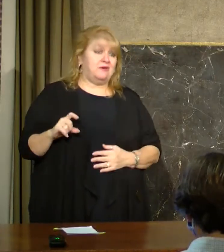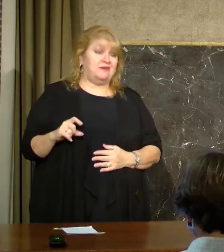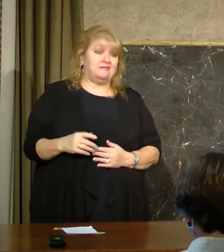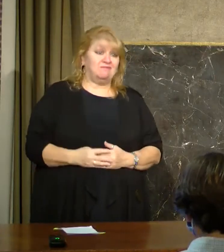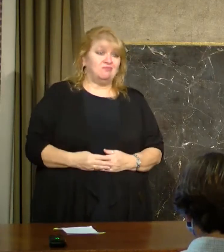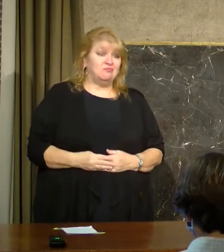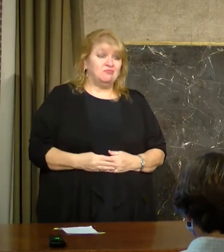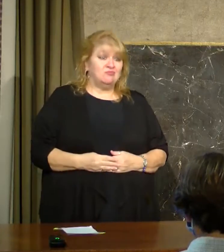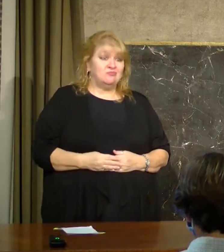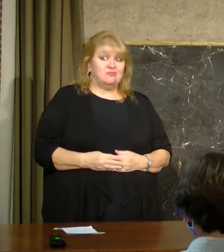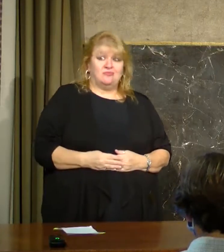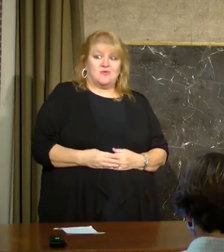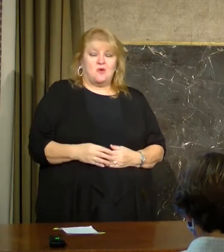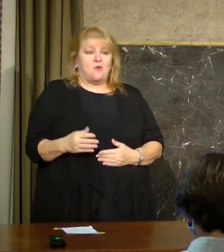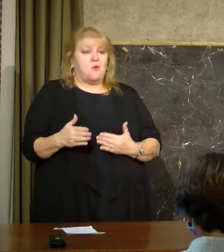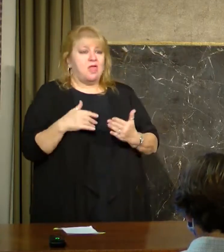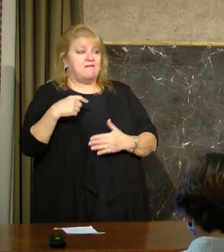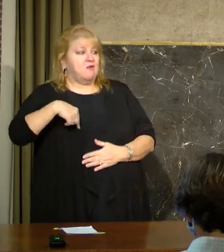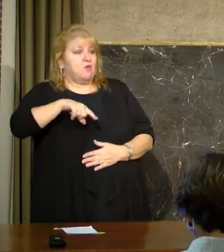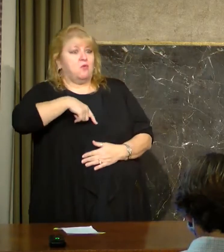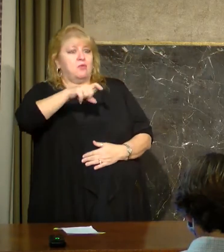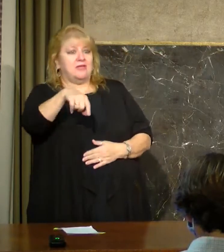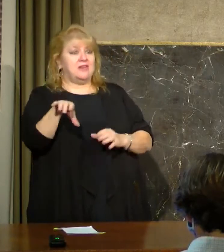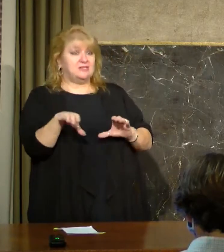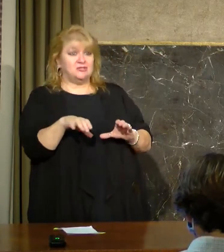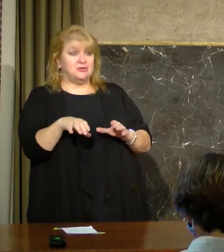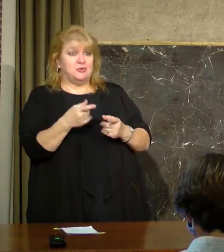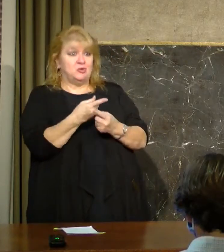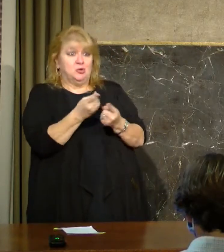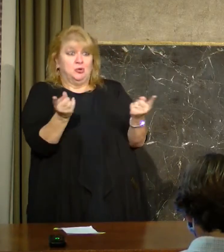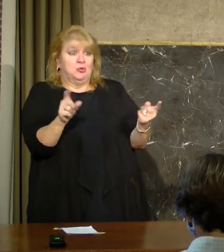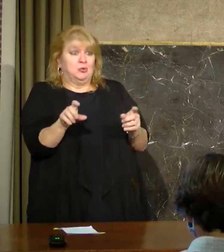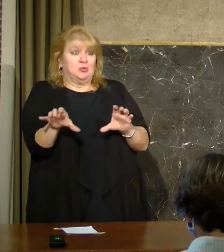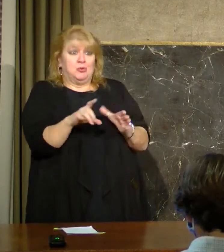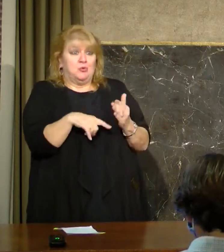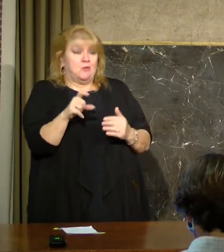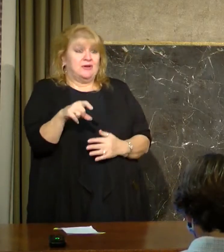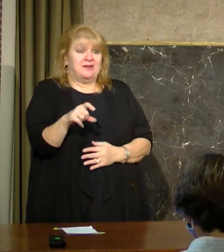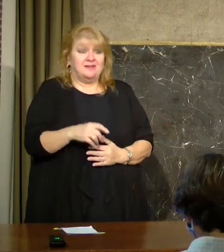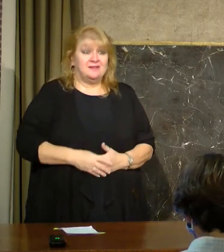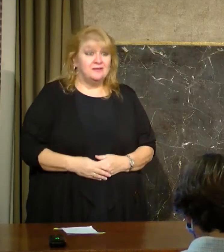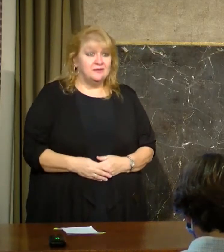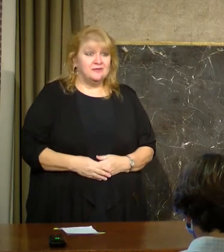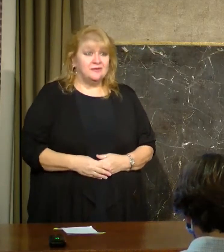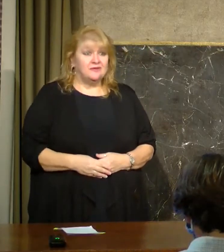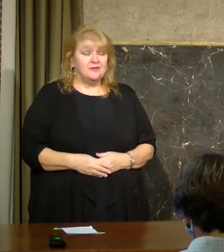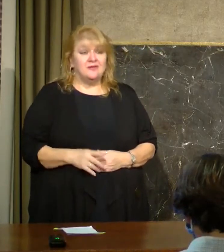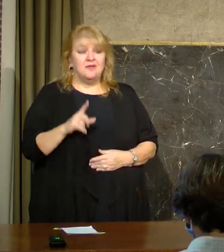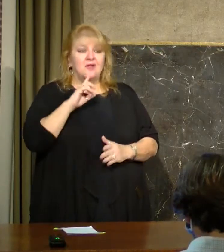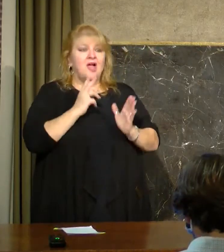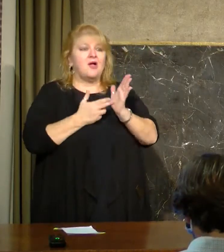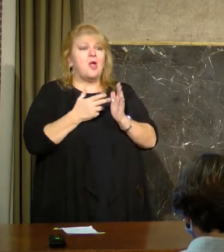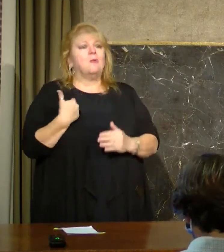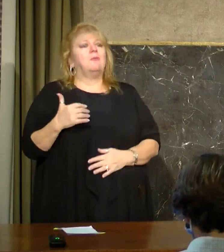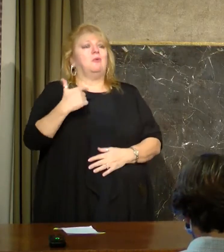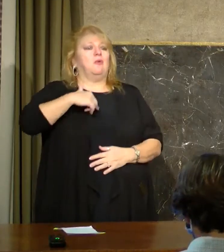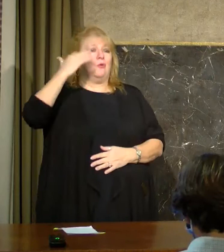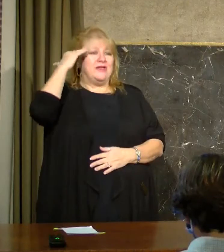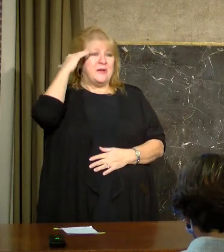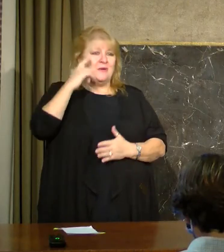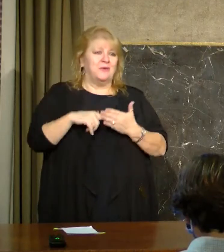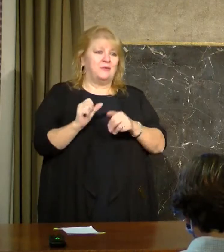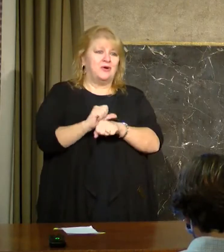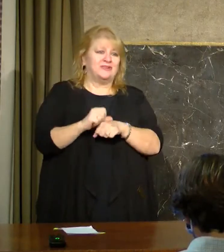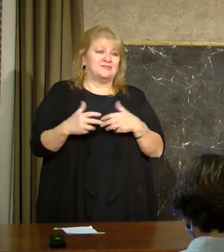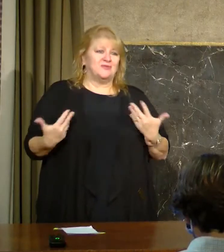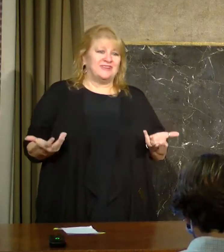Do what is necessary. Do what we have to. And quite frankly, do what we know what works. And